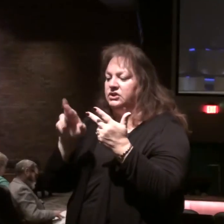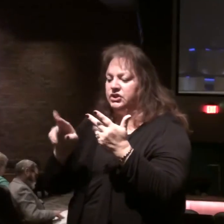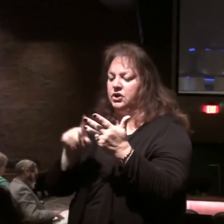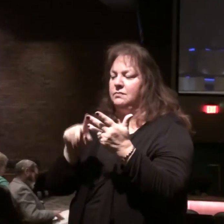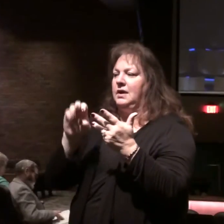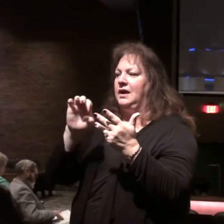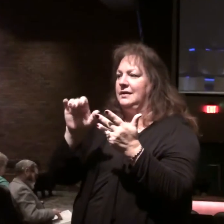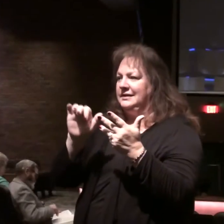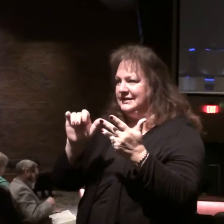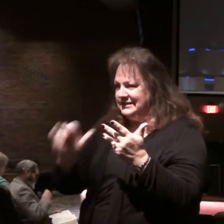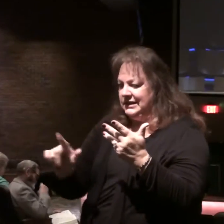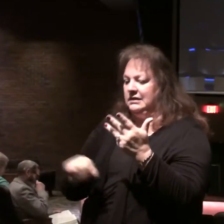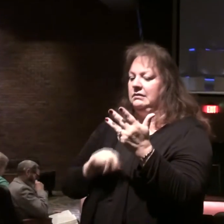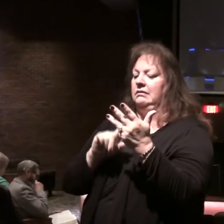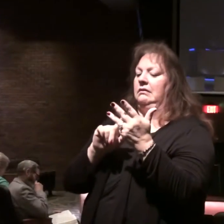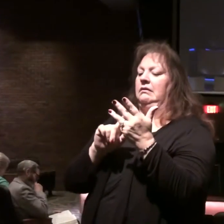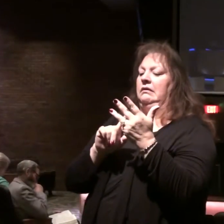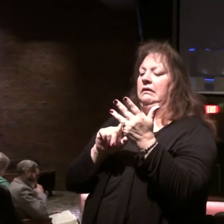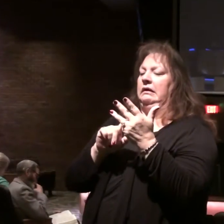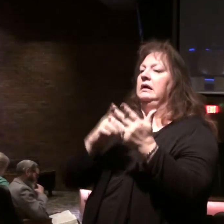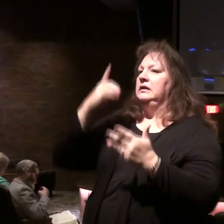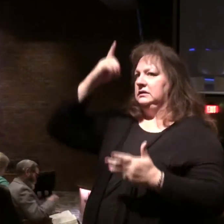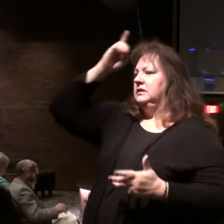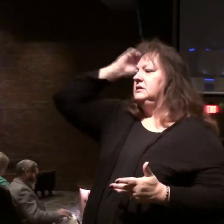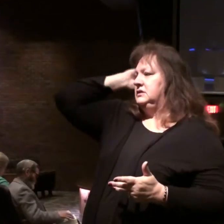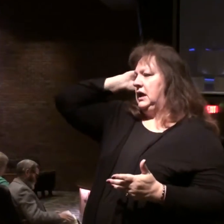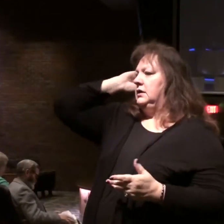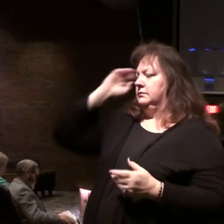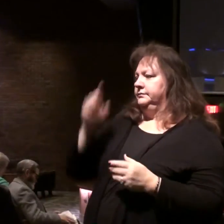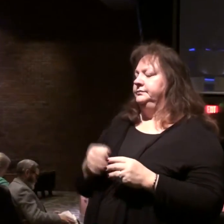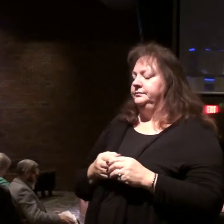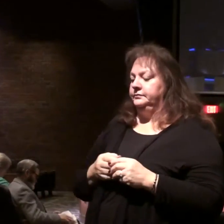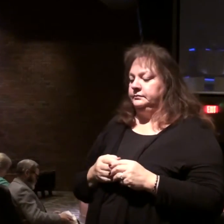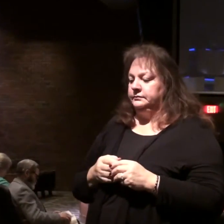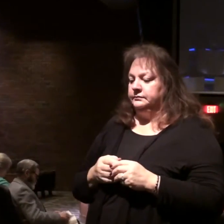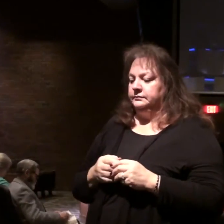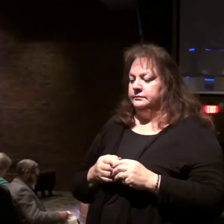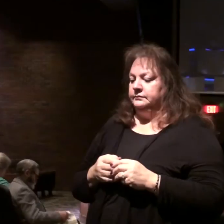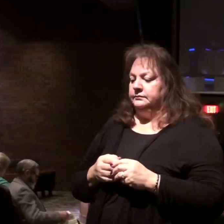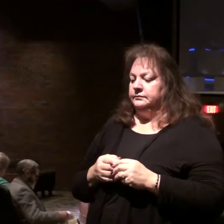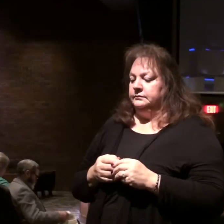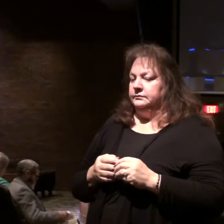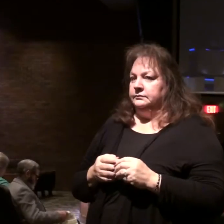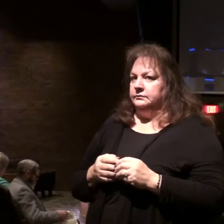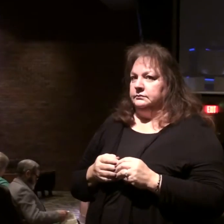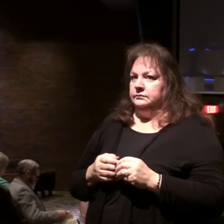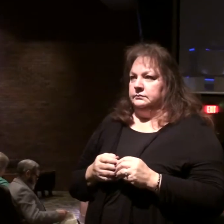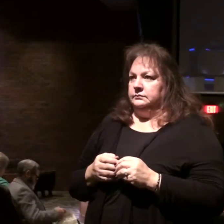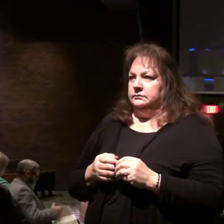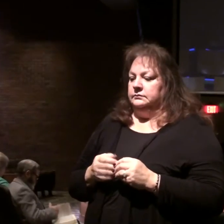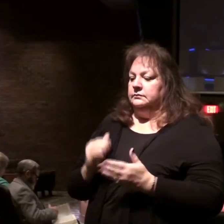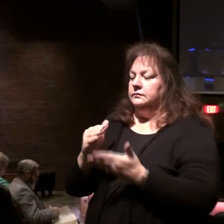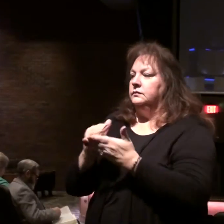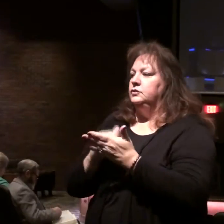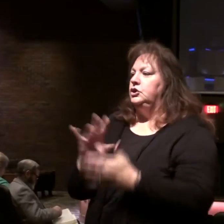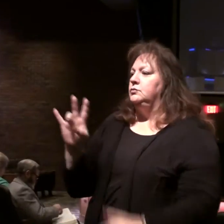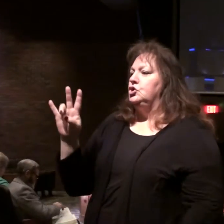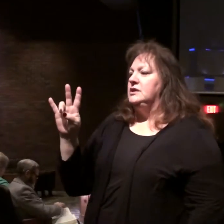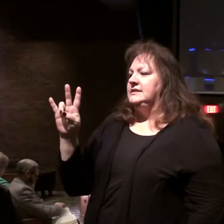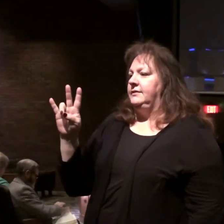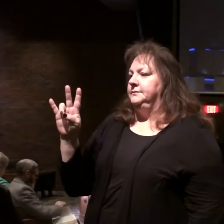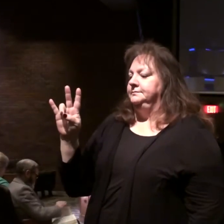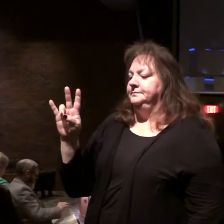Jeremiah, Ezekiel. You move just past the middle of your Bible and you come to the book of Daniel. We're going to chapter 7.